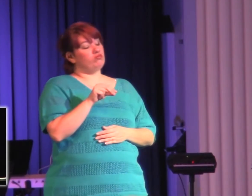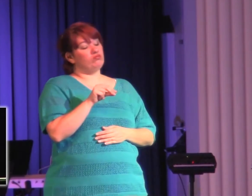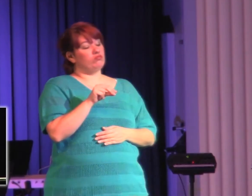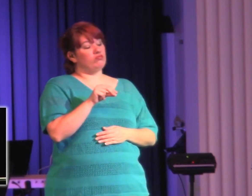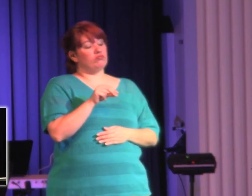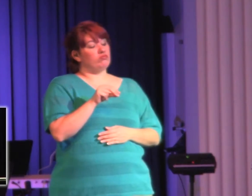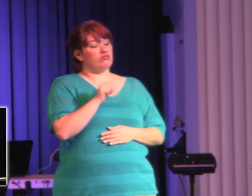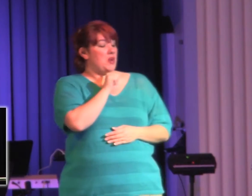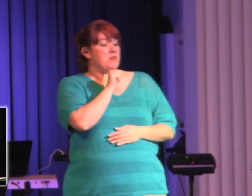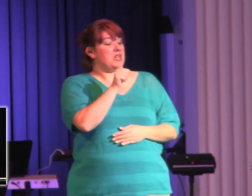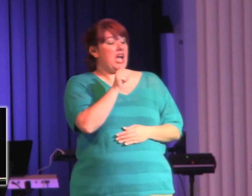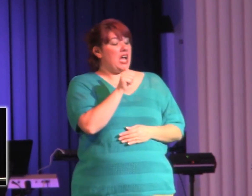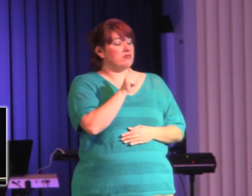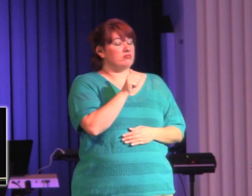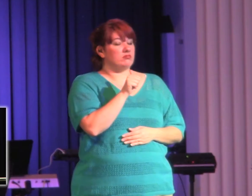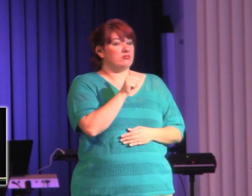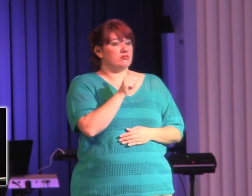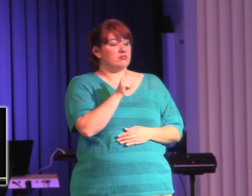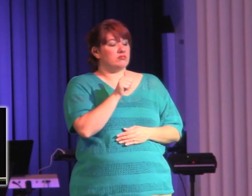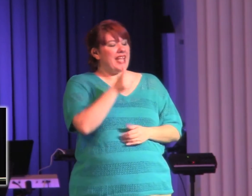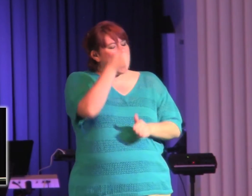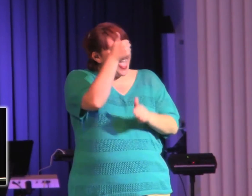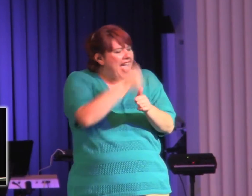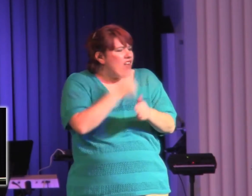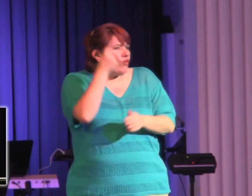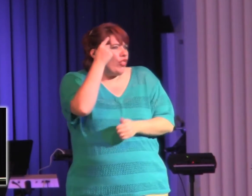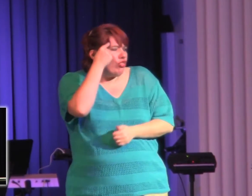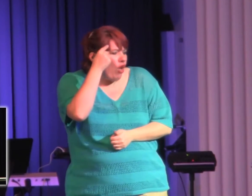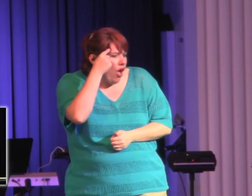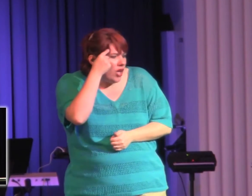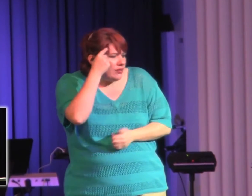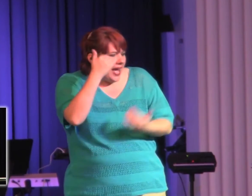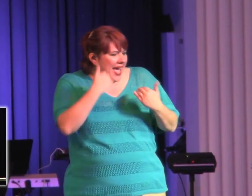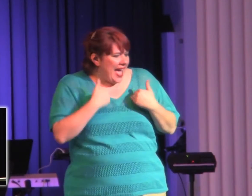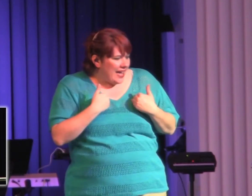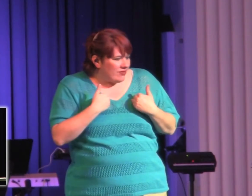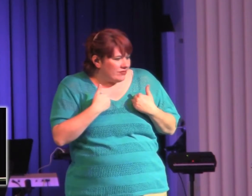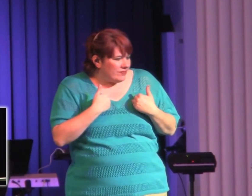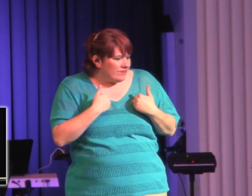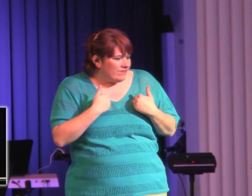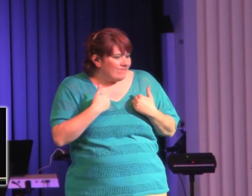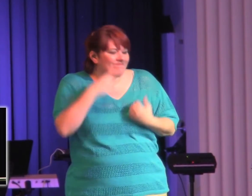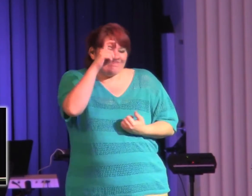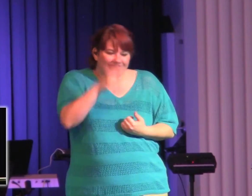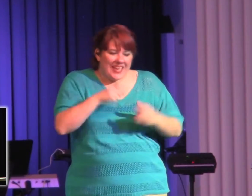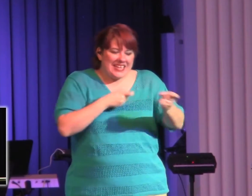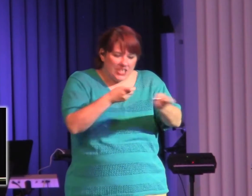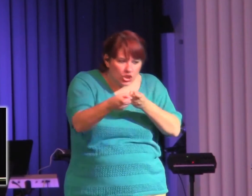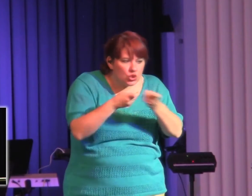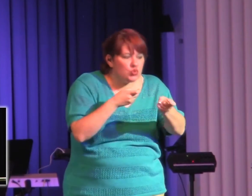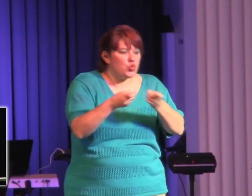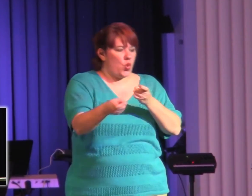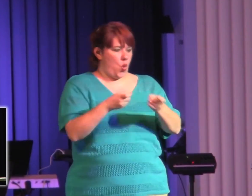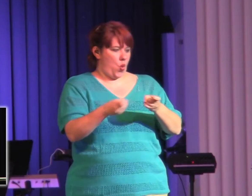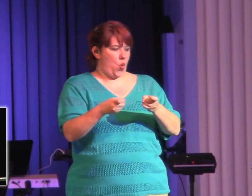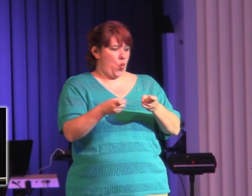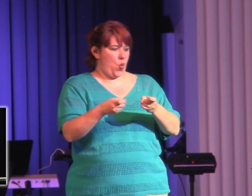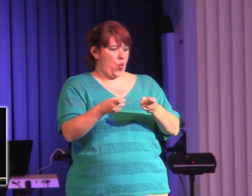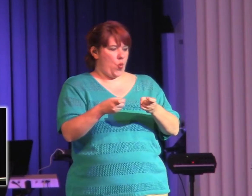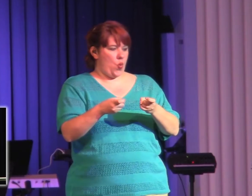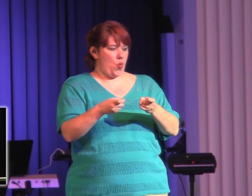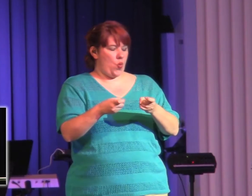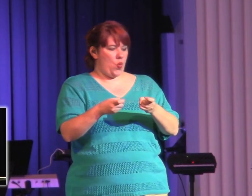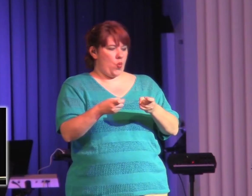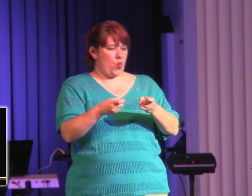that I have, I have to make that thought bow. I have to make that thought line up and